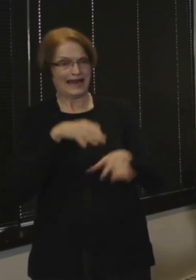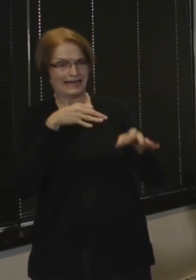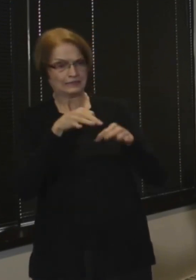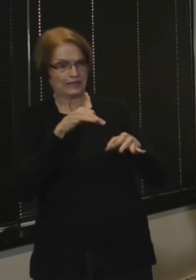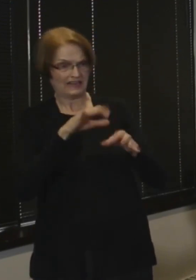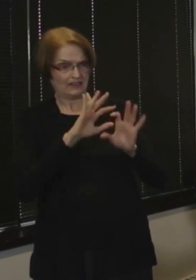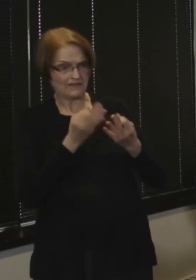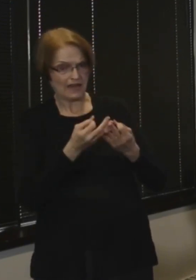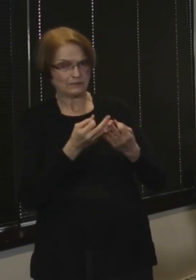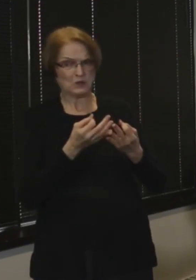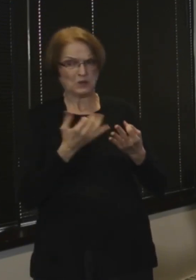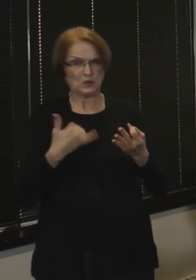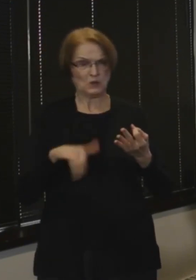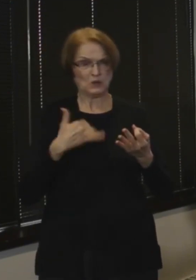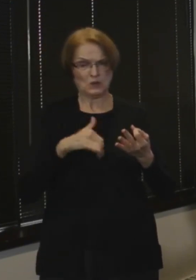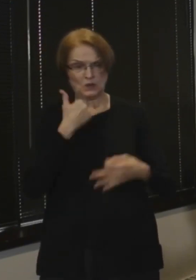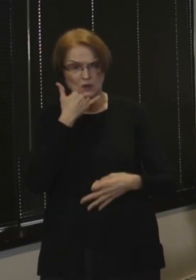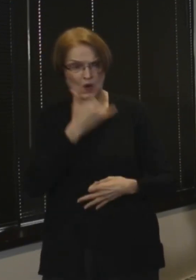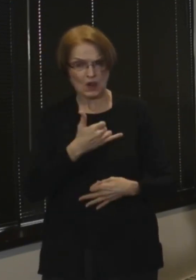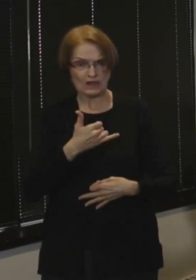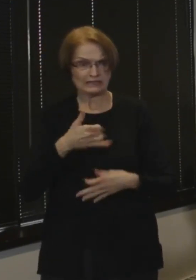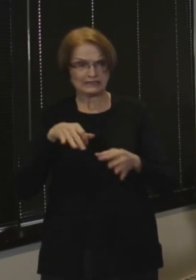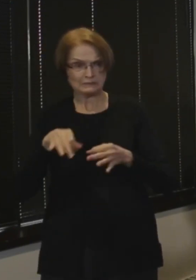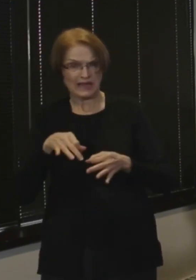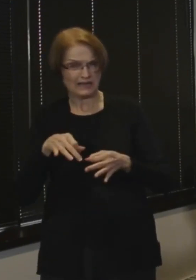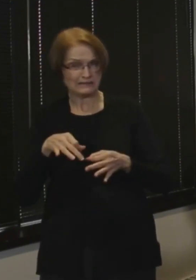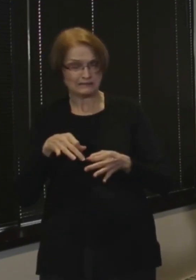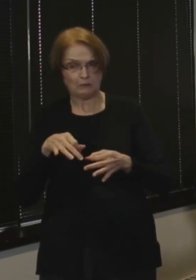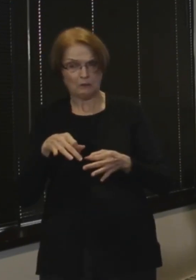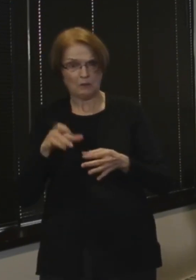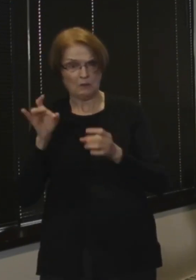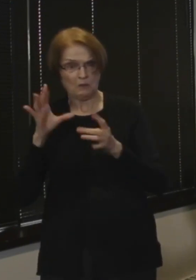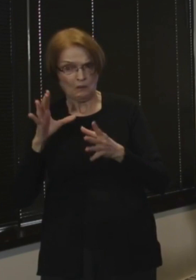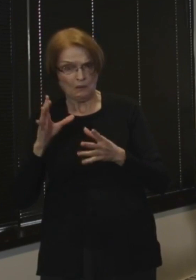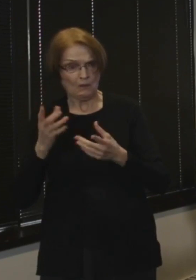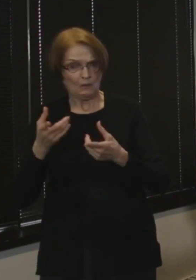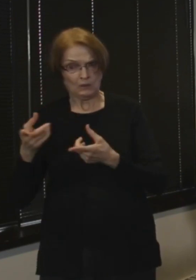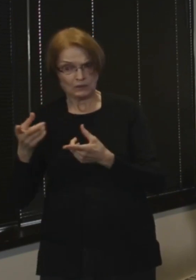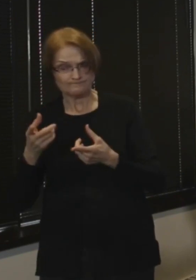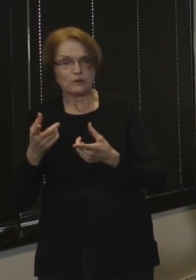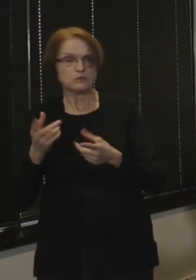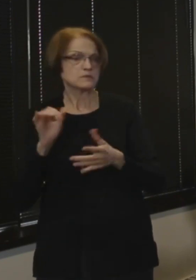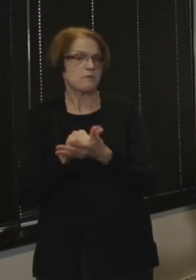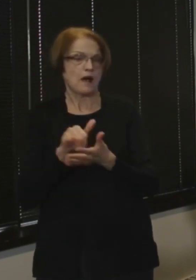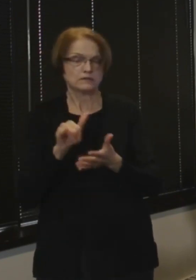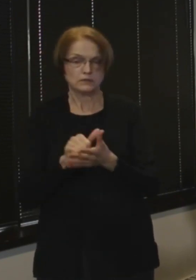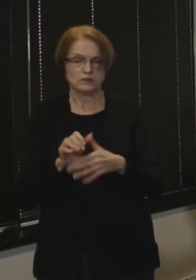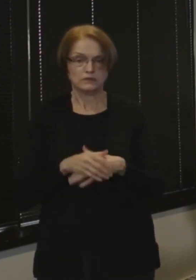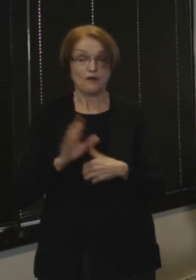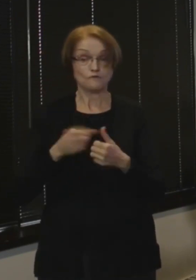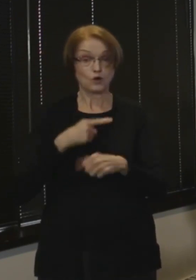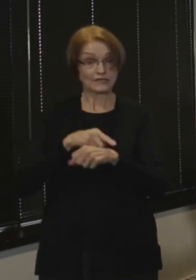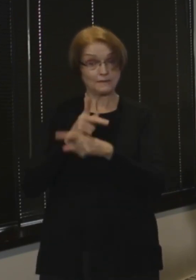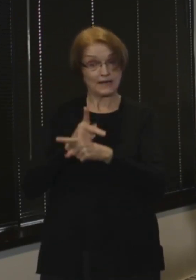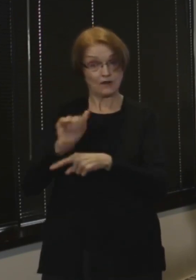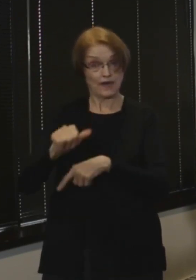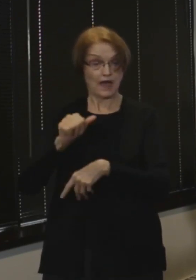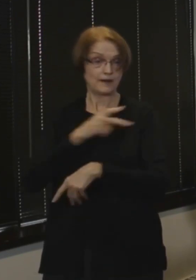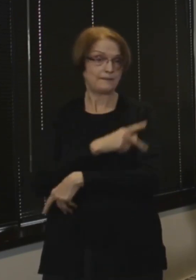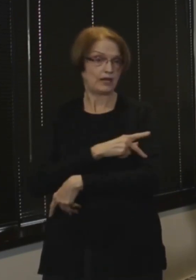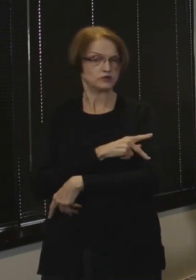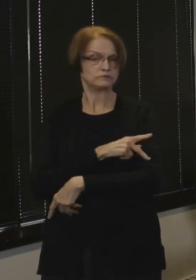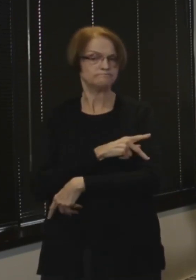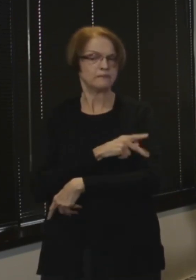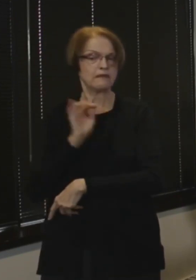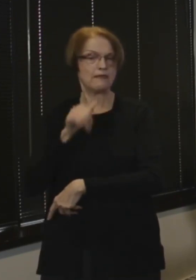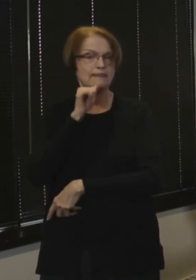their loved one's condition over the telephone is all but impossible. While it was my first time caring for this patient she was well known to our unit